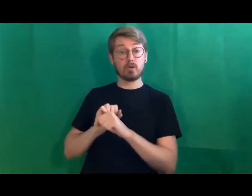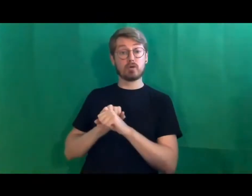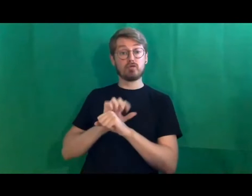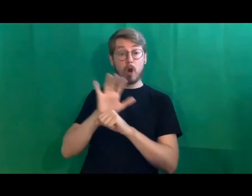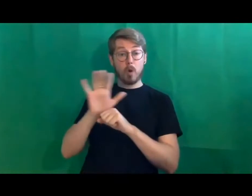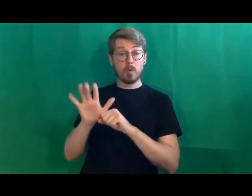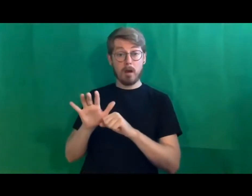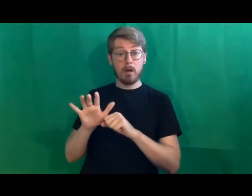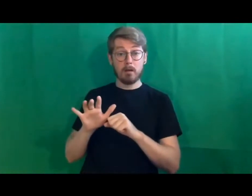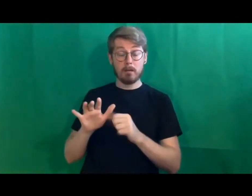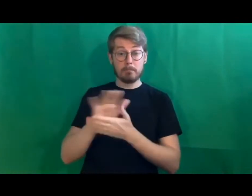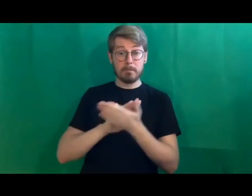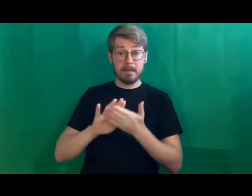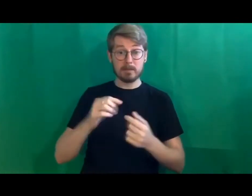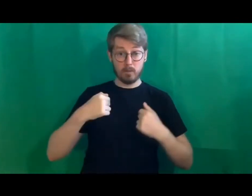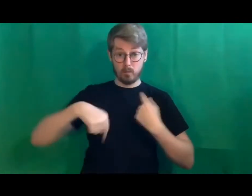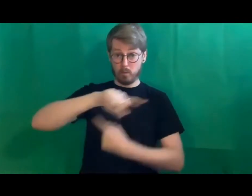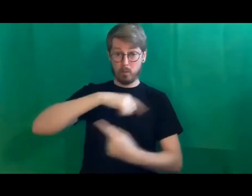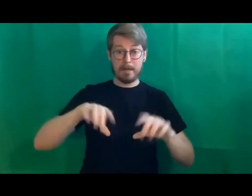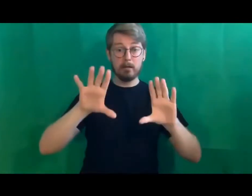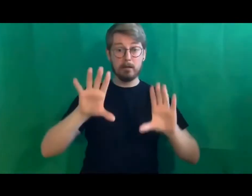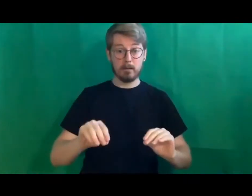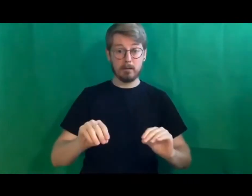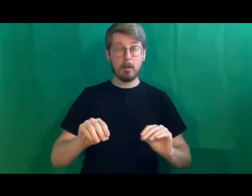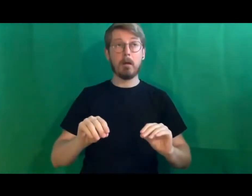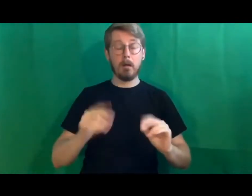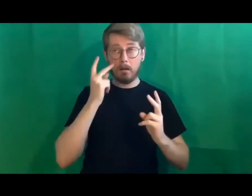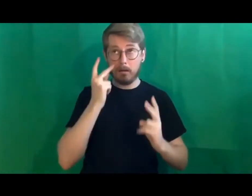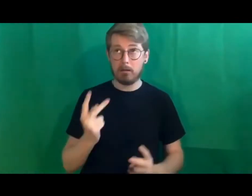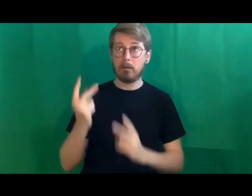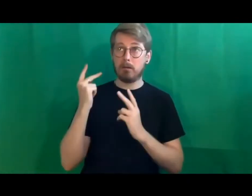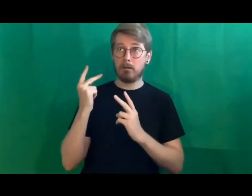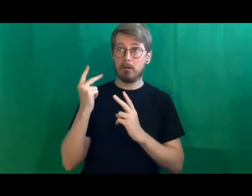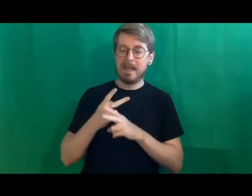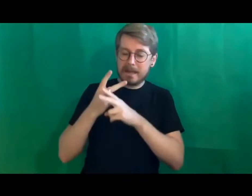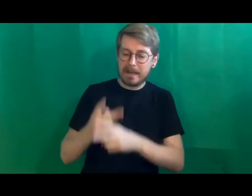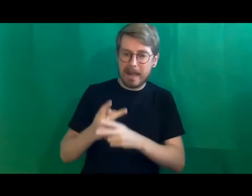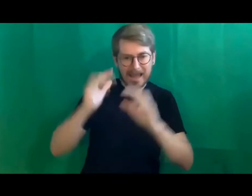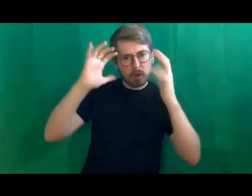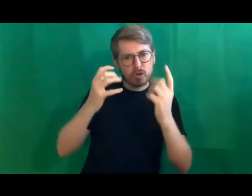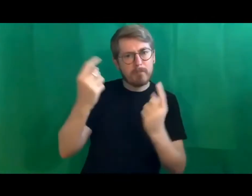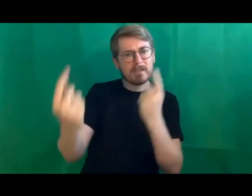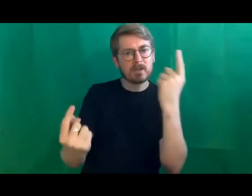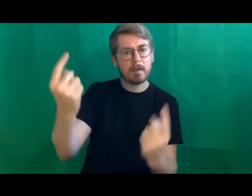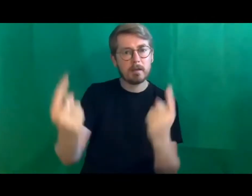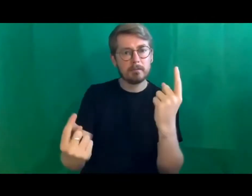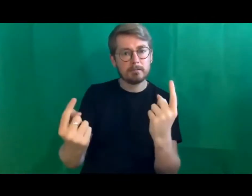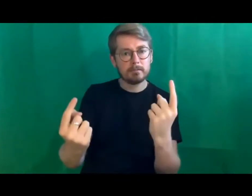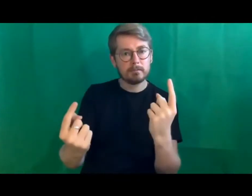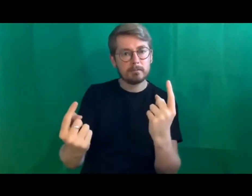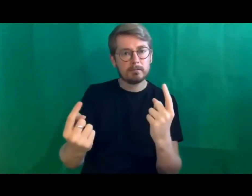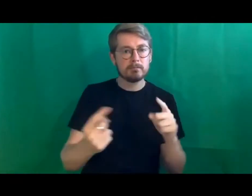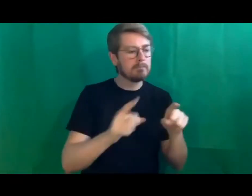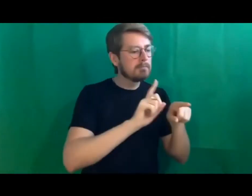to create a space for pause and for care, concern and again following up on the words that have been said in